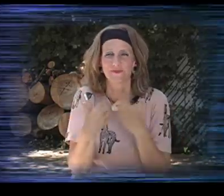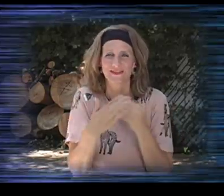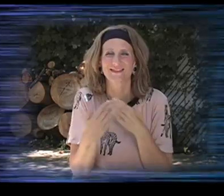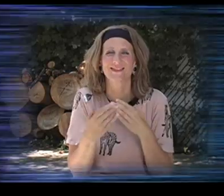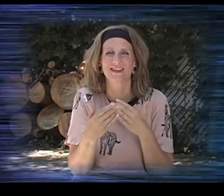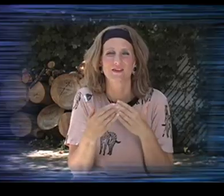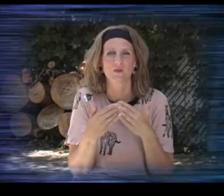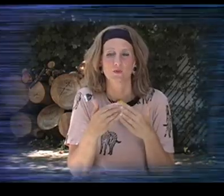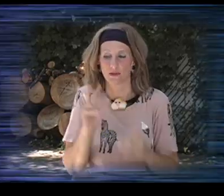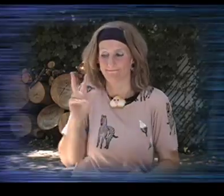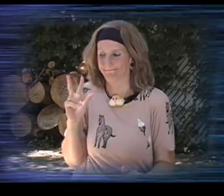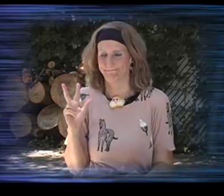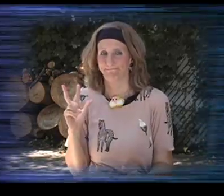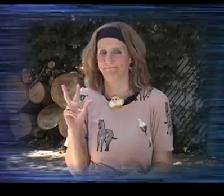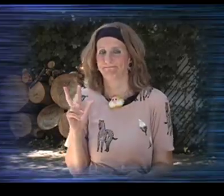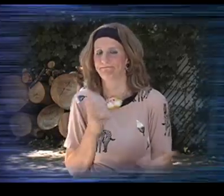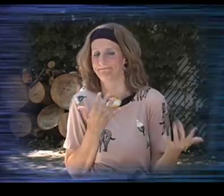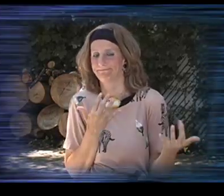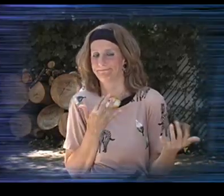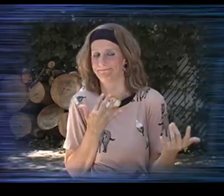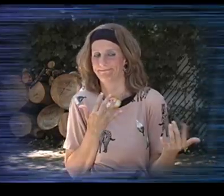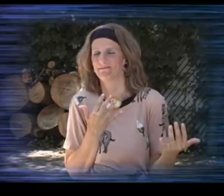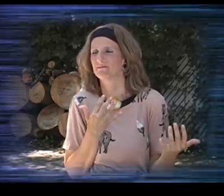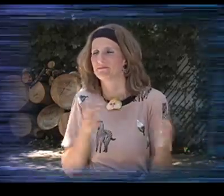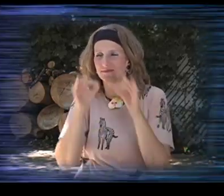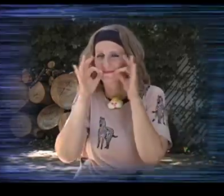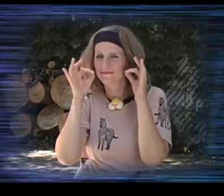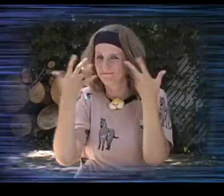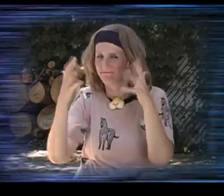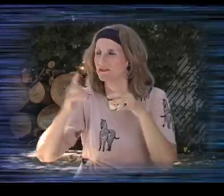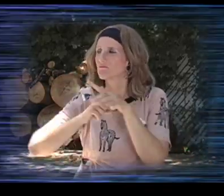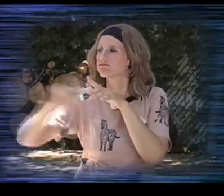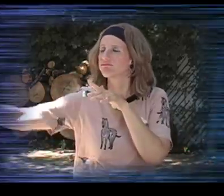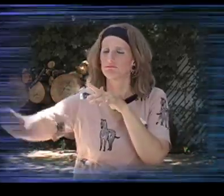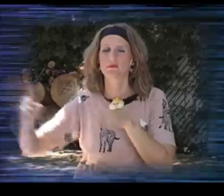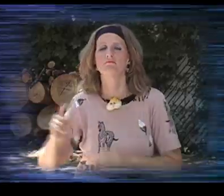us. But anyway, we were standing there waiting and watching. But the cheetahs had already ran away.